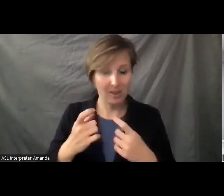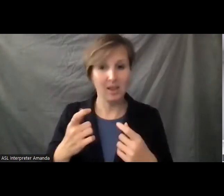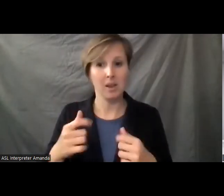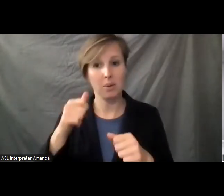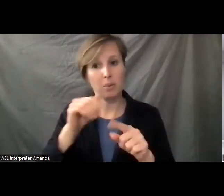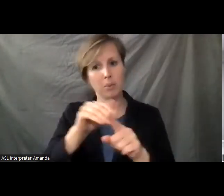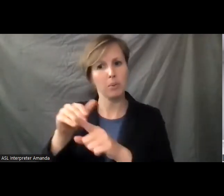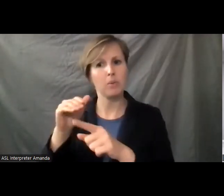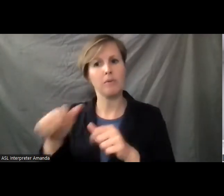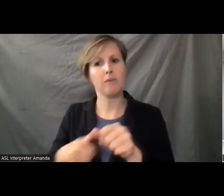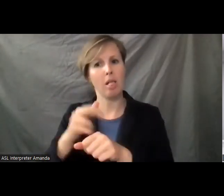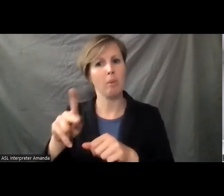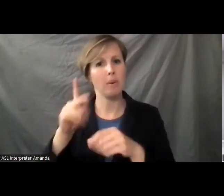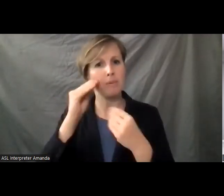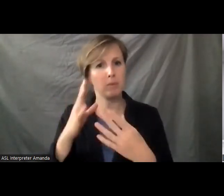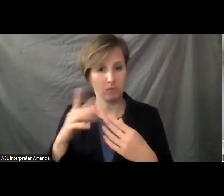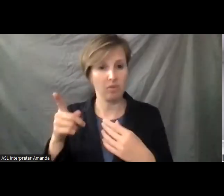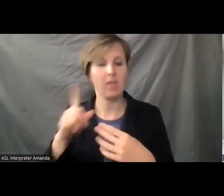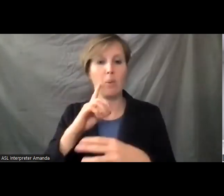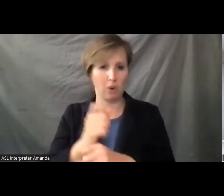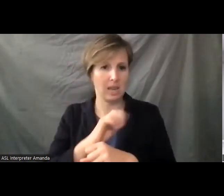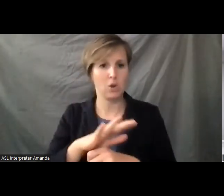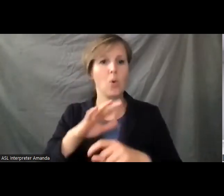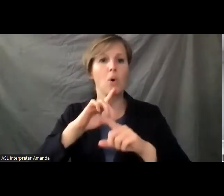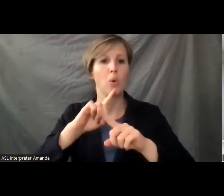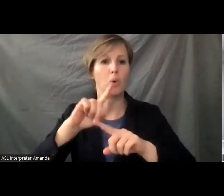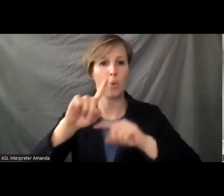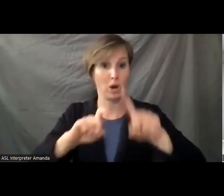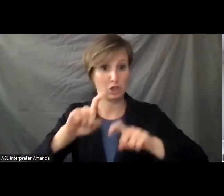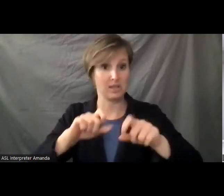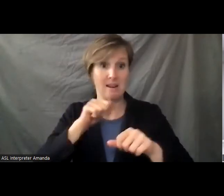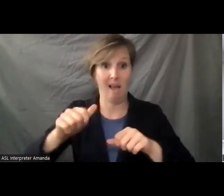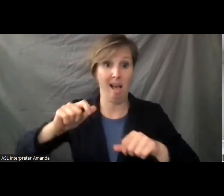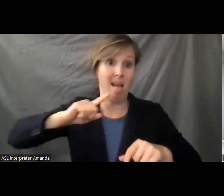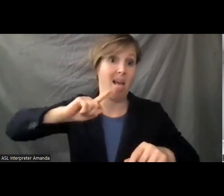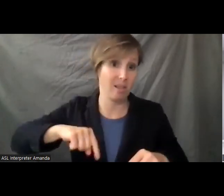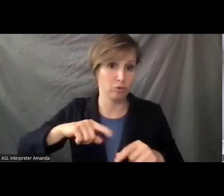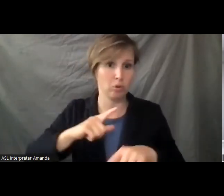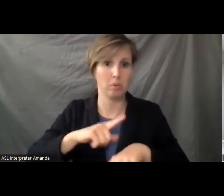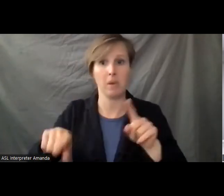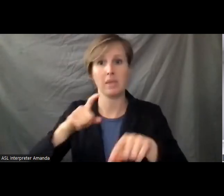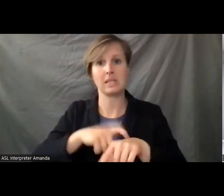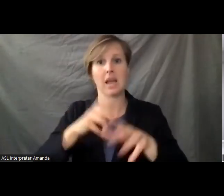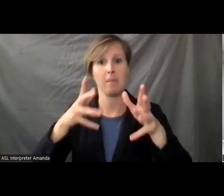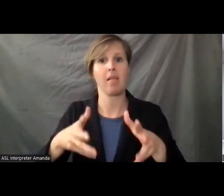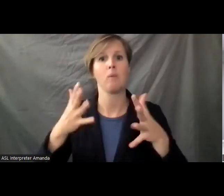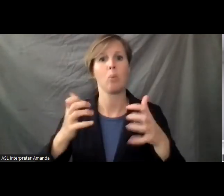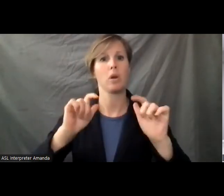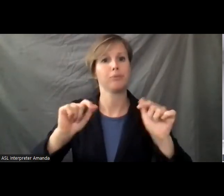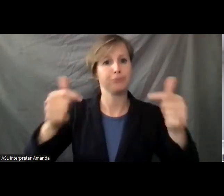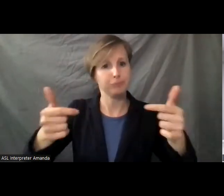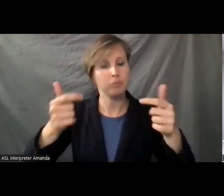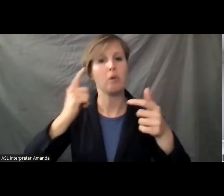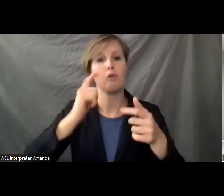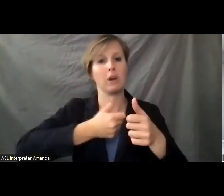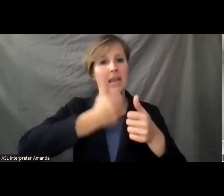follow-up information to the candidates, they will get your unanswered questions. But in the time remaining, we wanted to turn it back to each candidate to give a chance